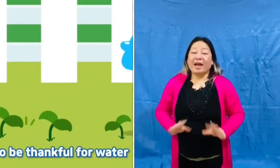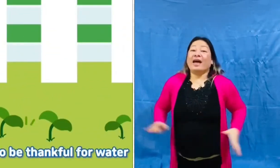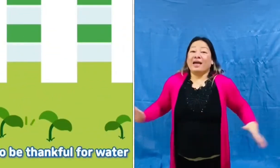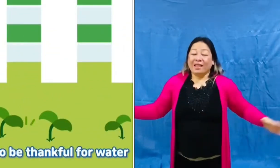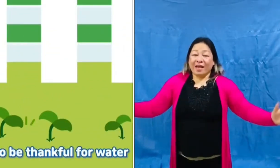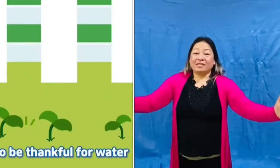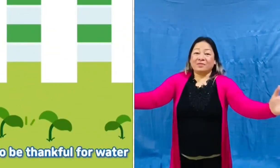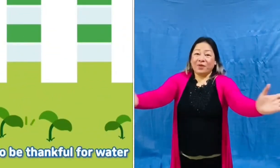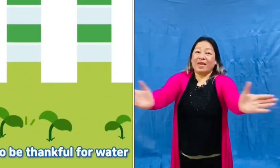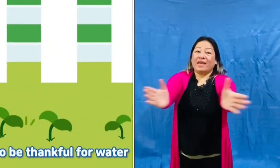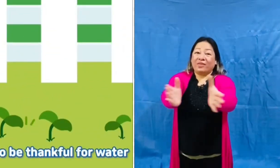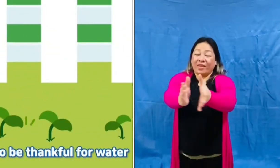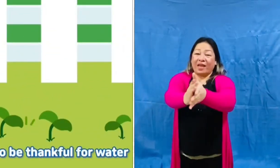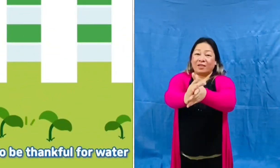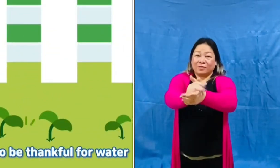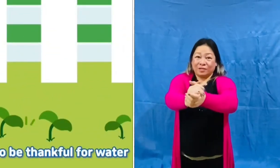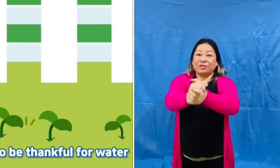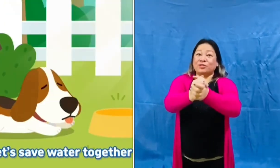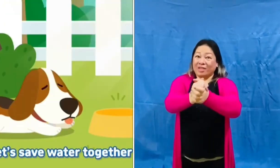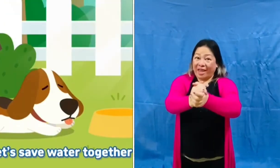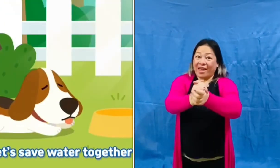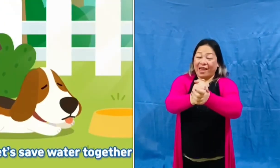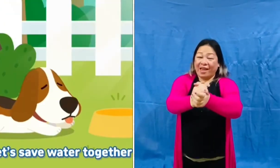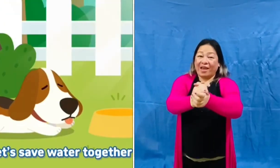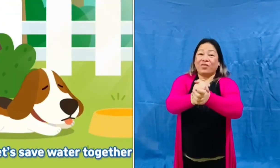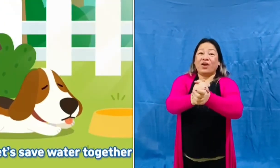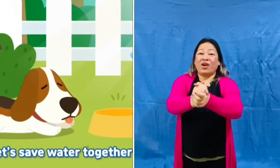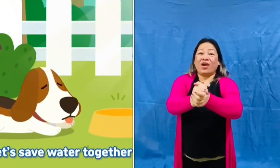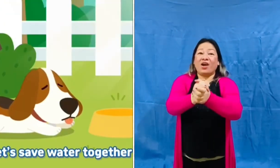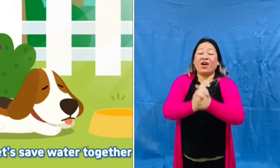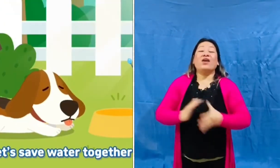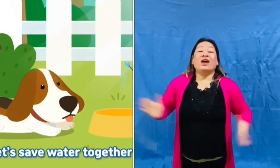let's save water together